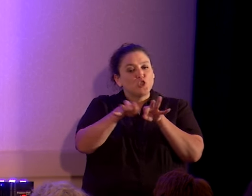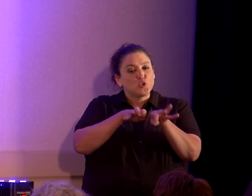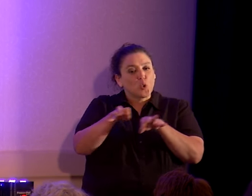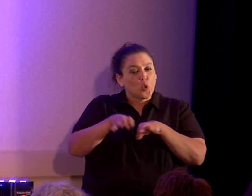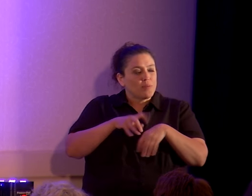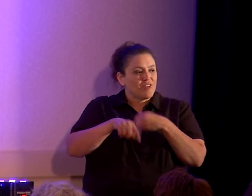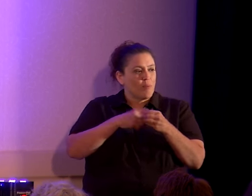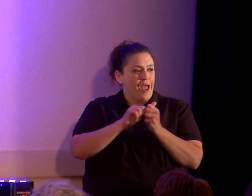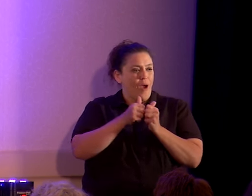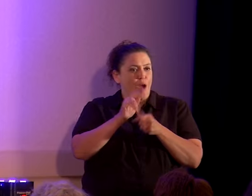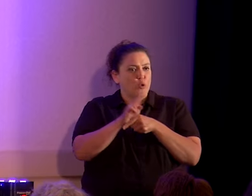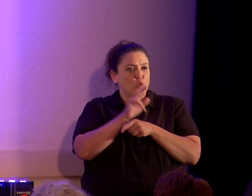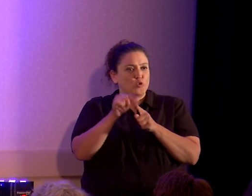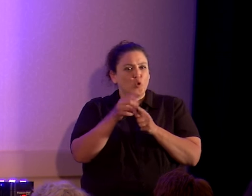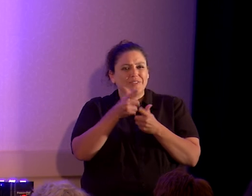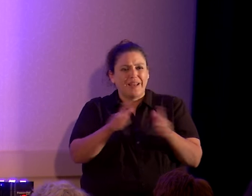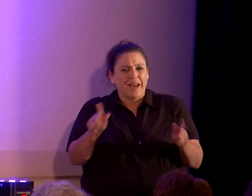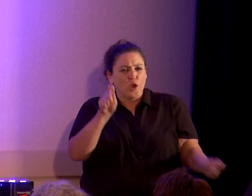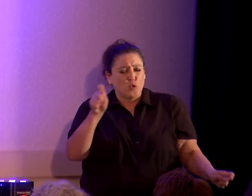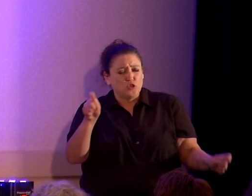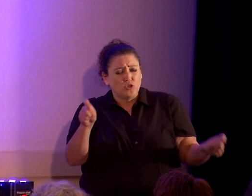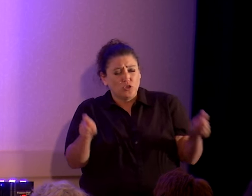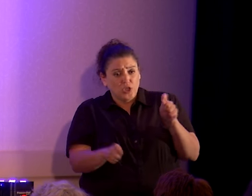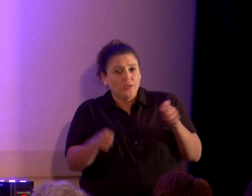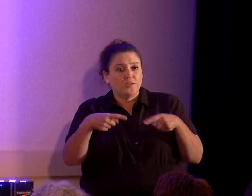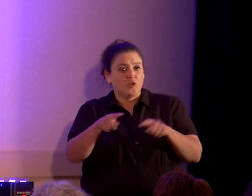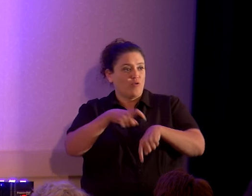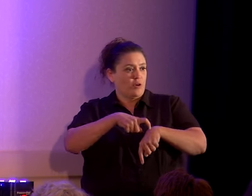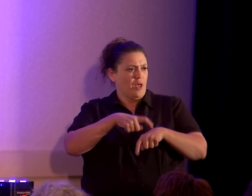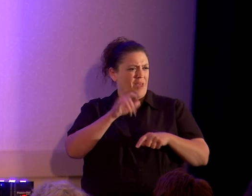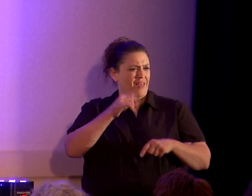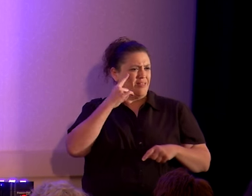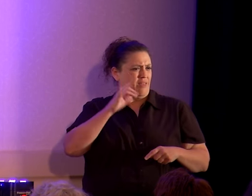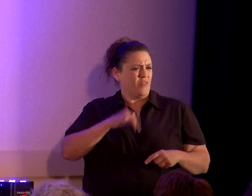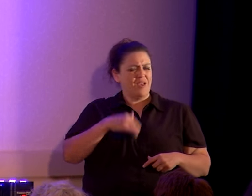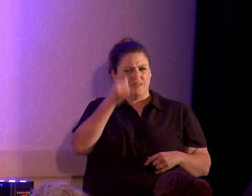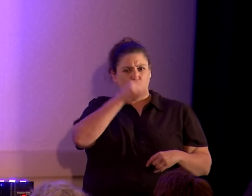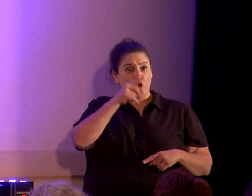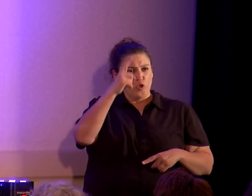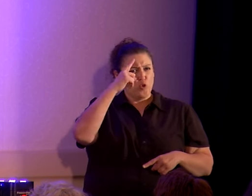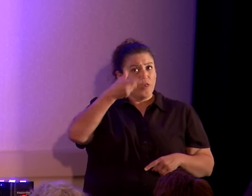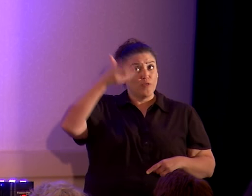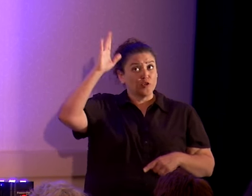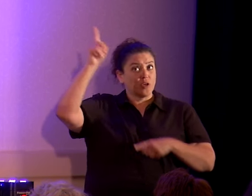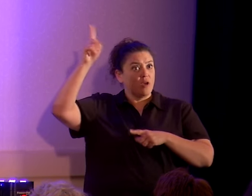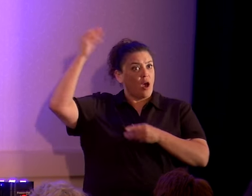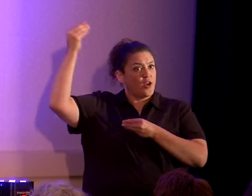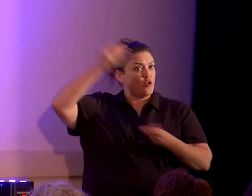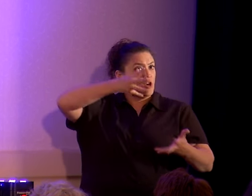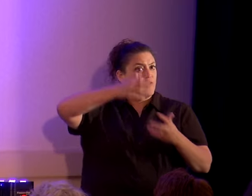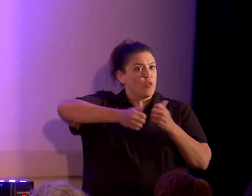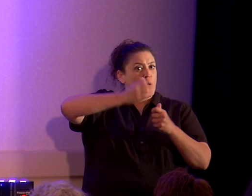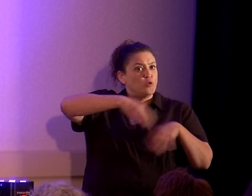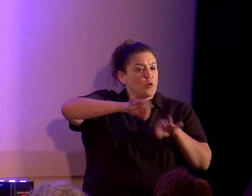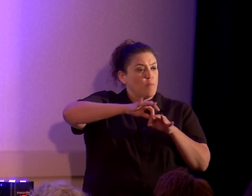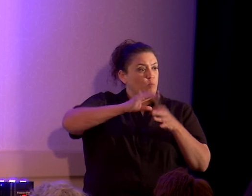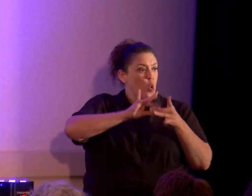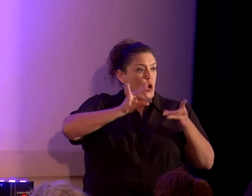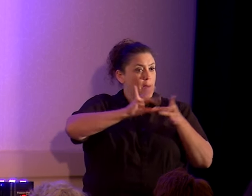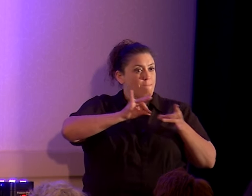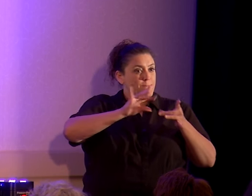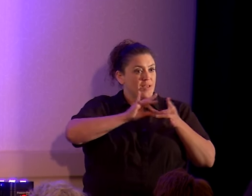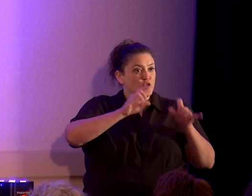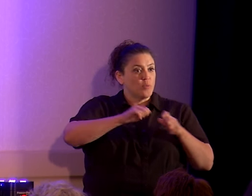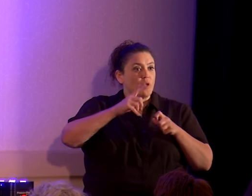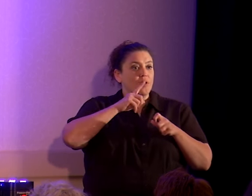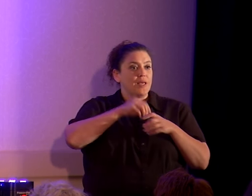words and language changes over time, which is why it's absurd that you think there's a God who delivered the most important message that could ever be delivered in languages